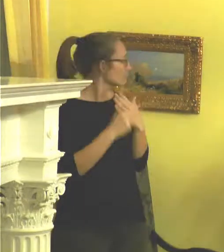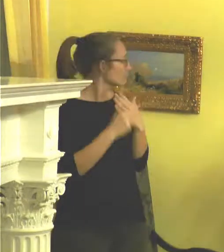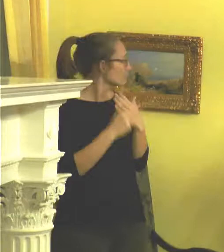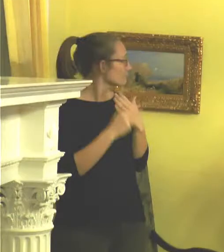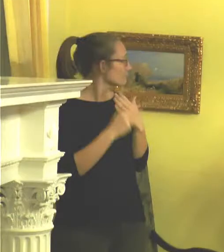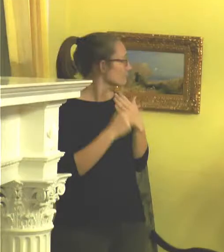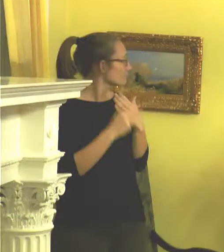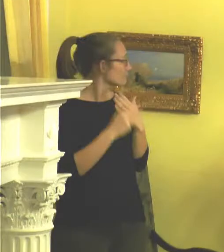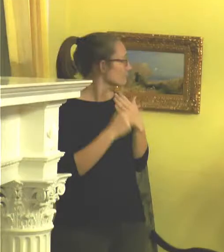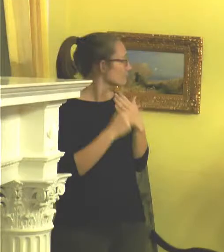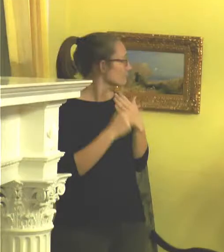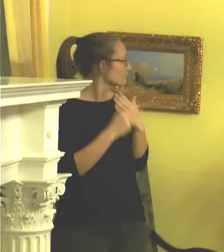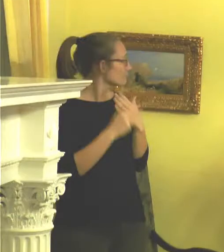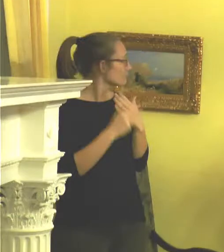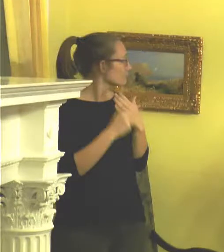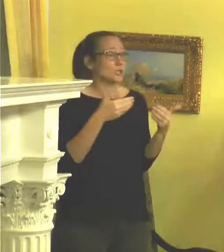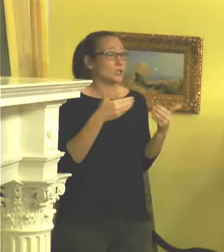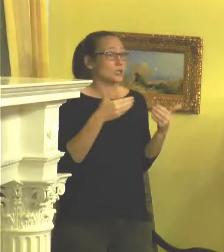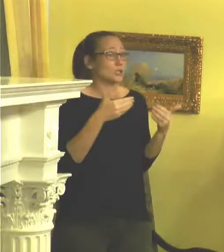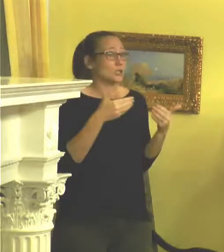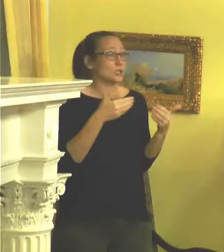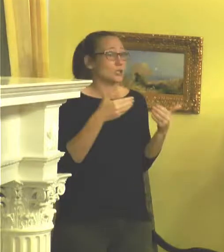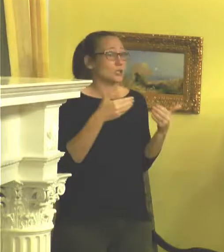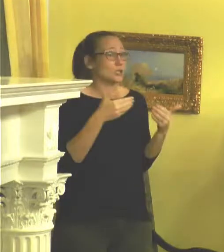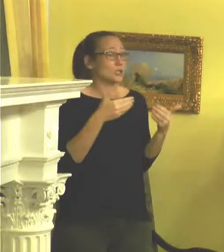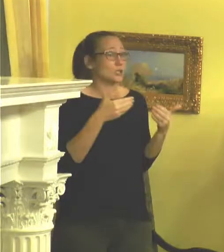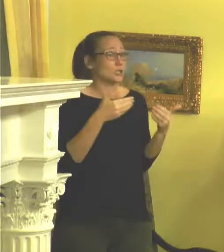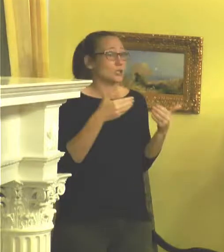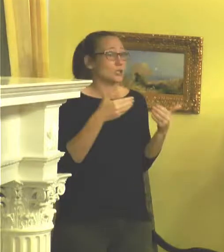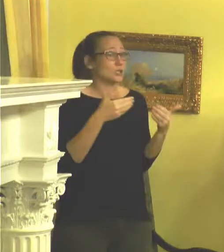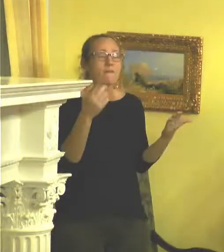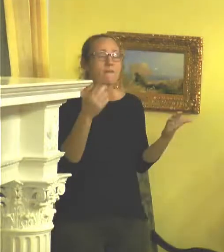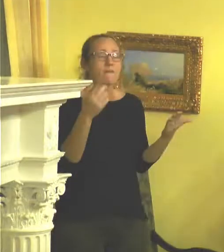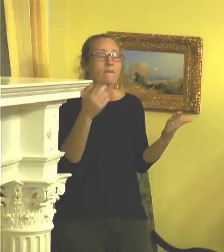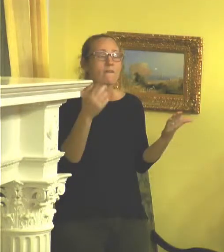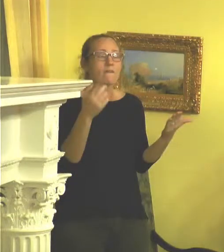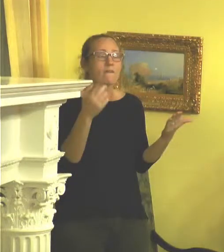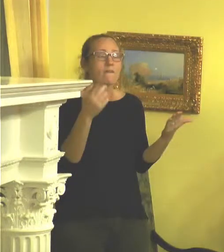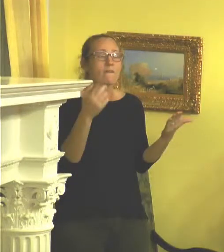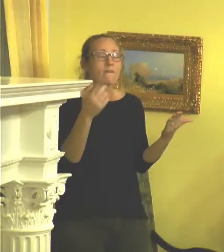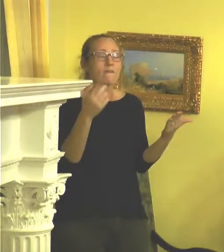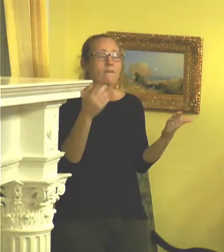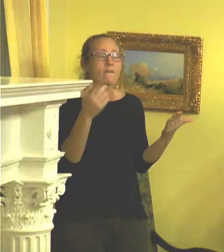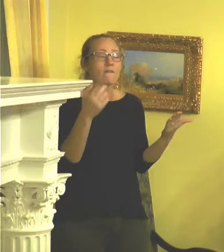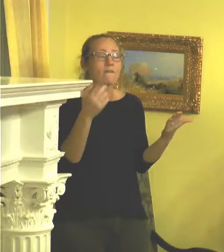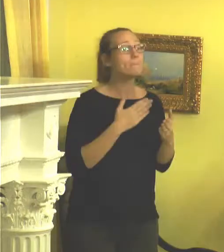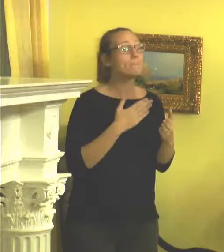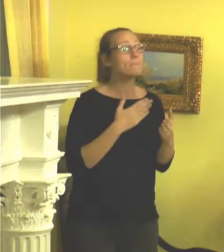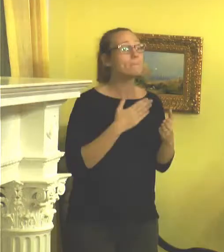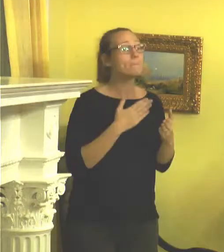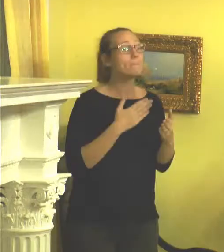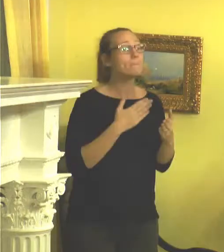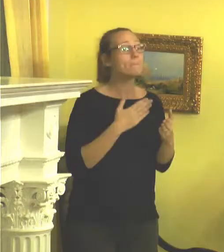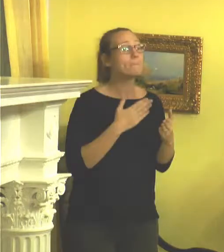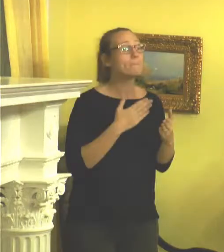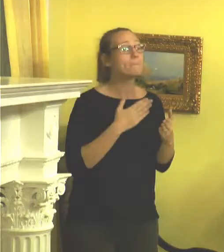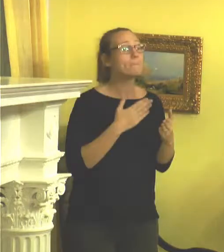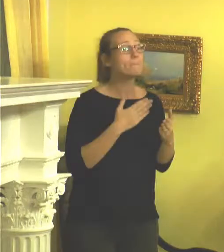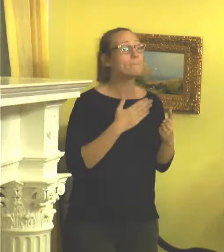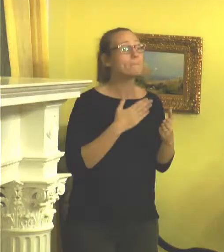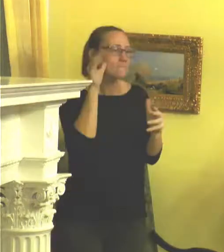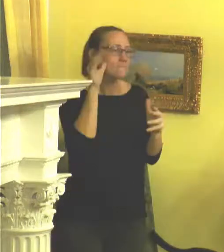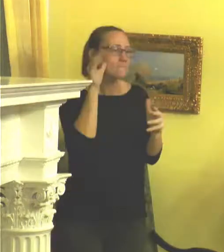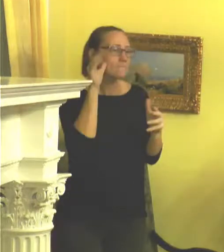this, this new thing for this residency. I really want it to, my word, my language, my thing is like resilience.